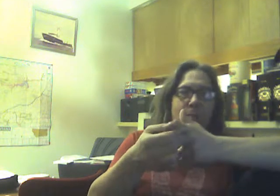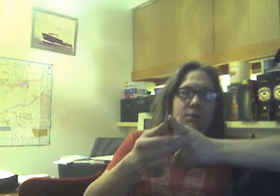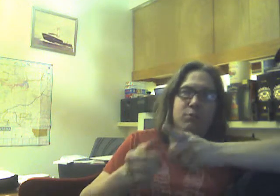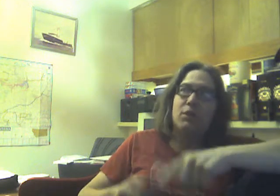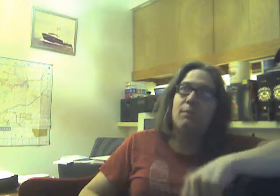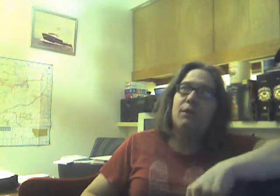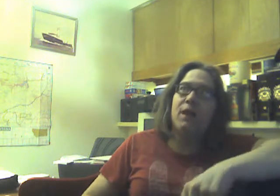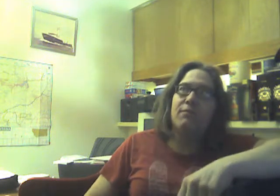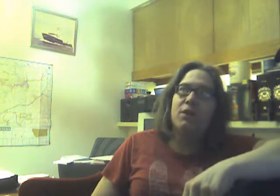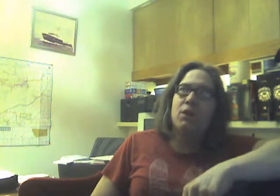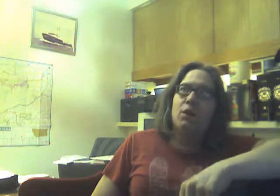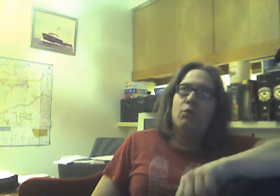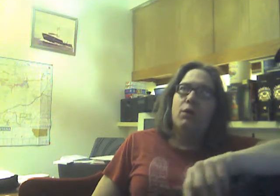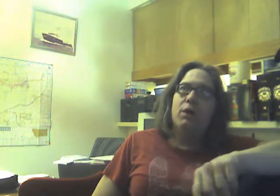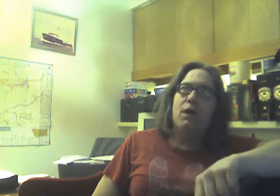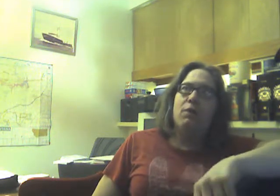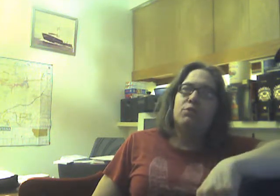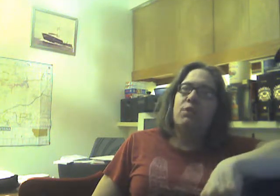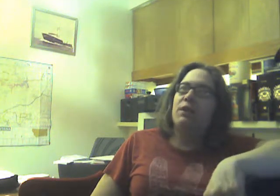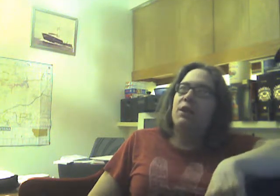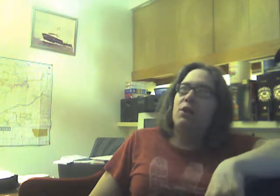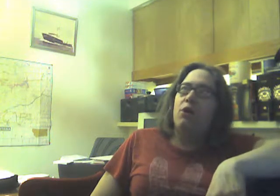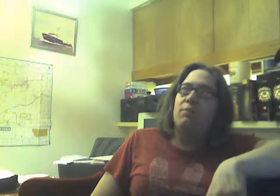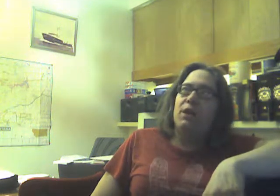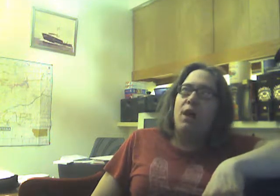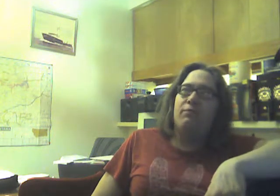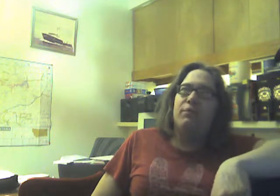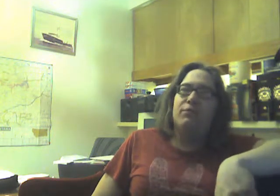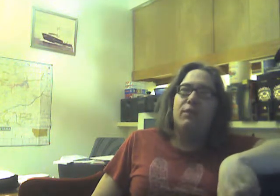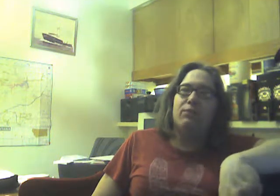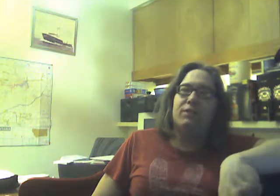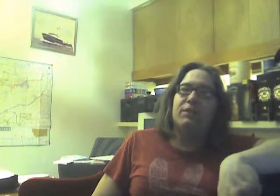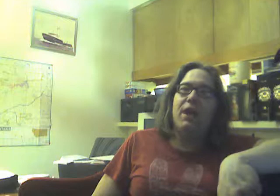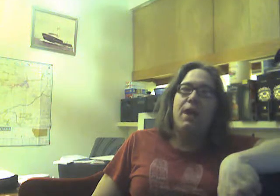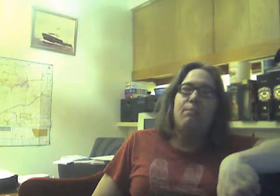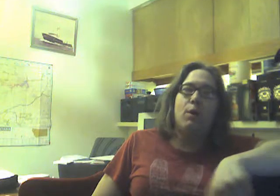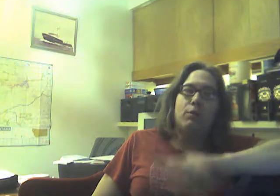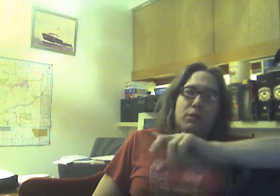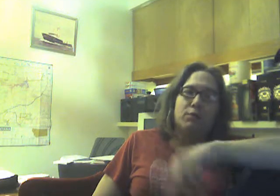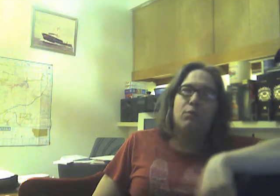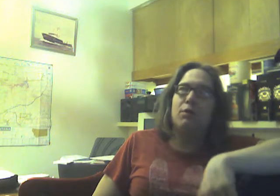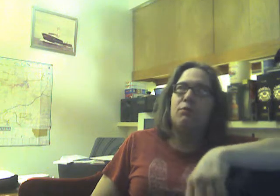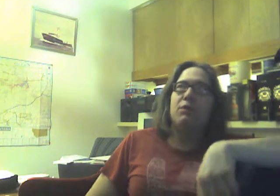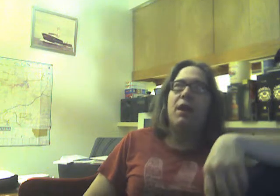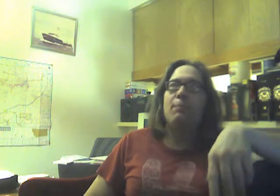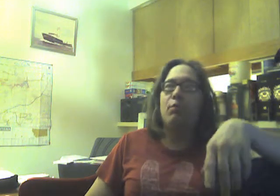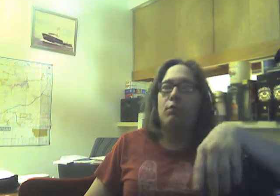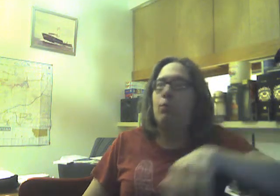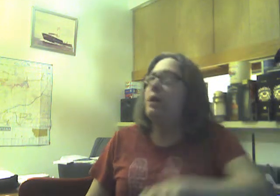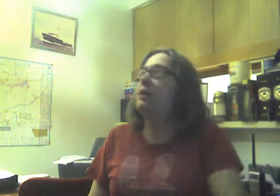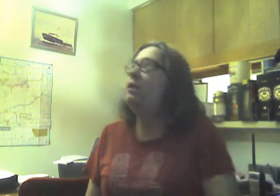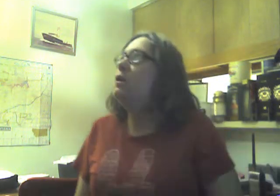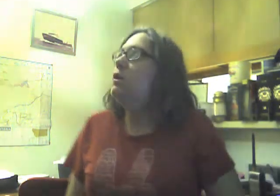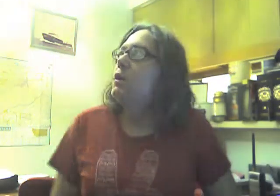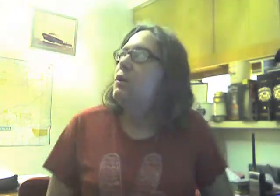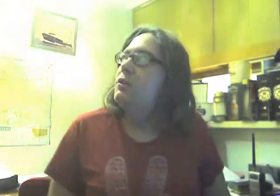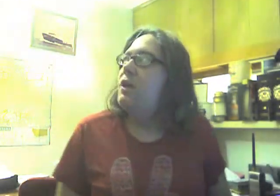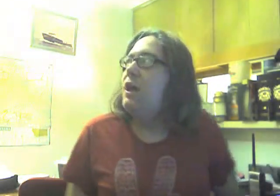on my Swiss Army knife. When I was trying to get all the meat off of the rest of the ham bone. He just wanted to throw the ham bone away and the